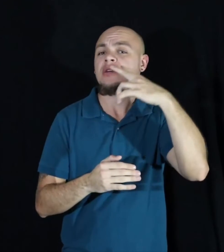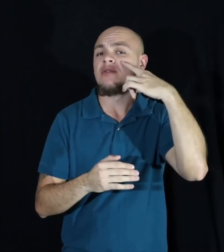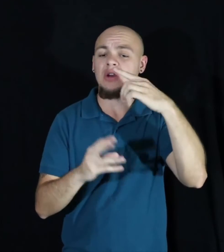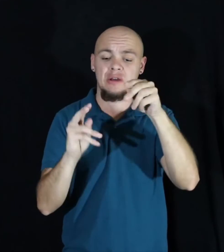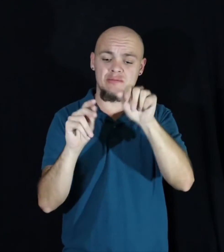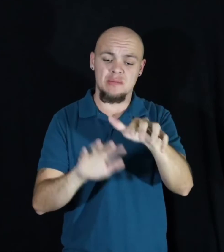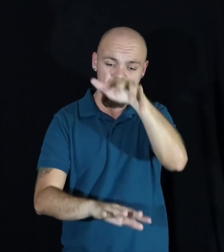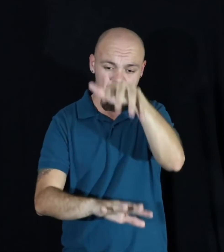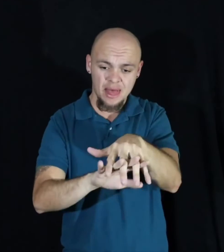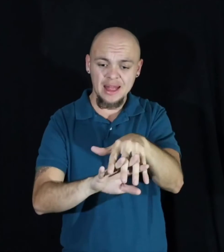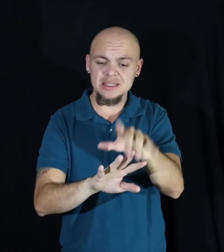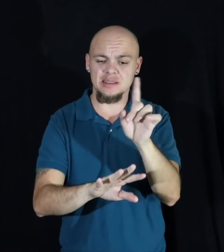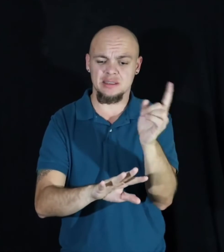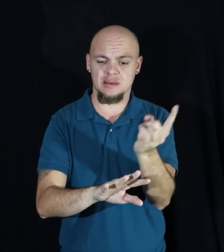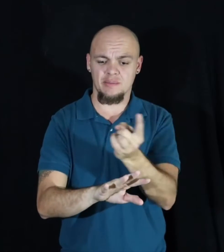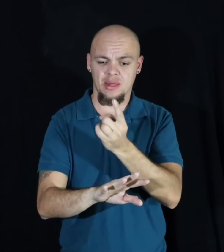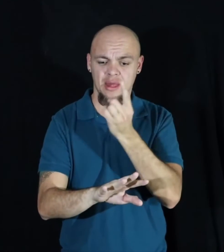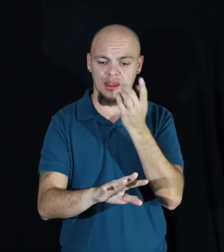something.